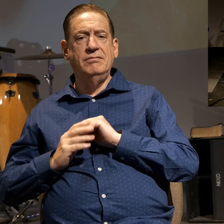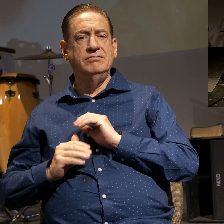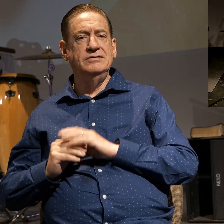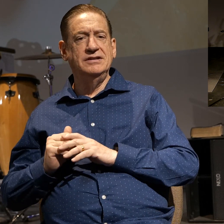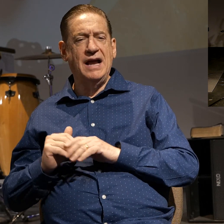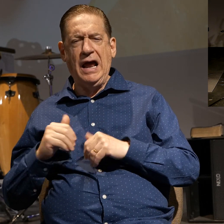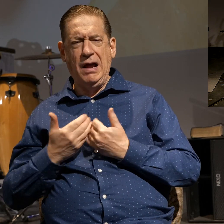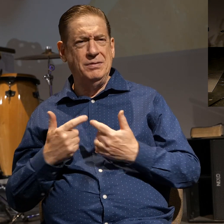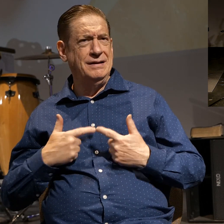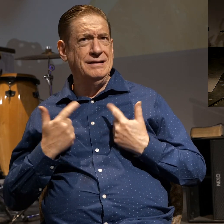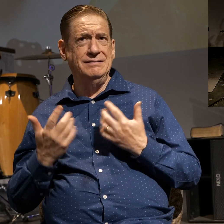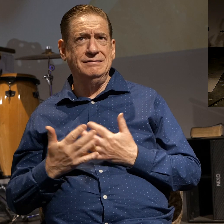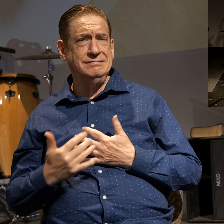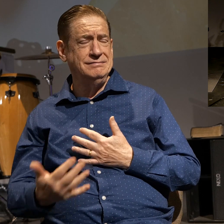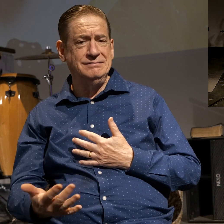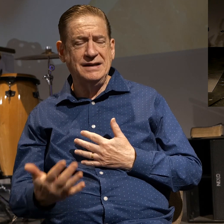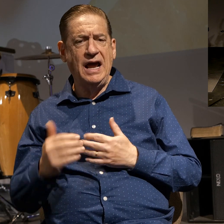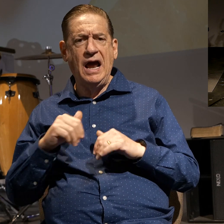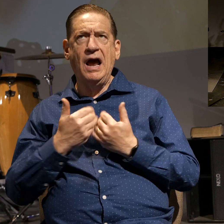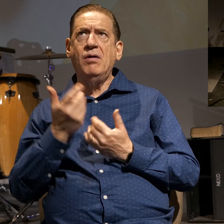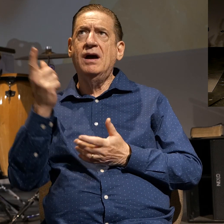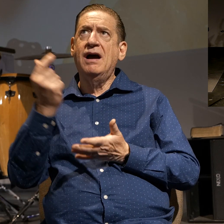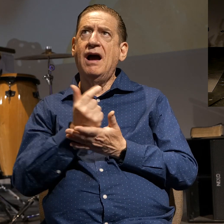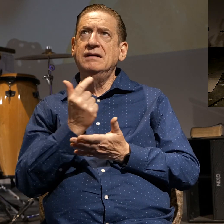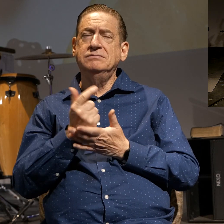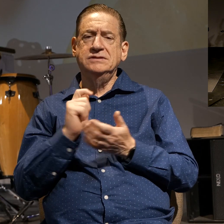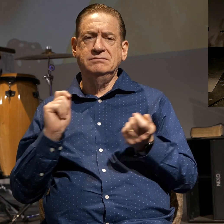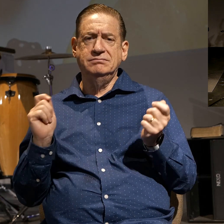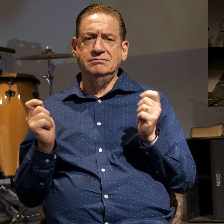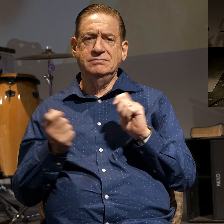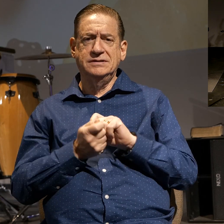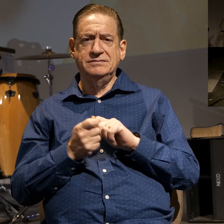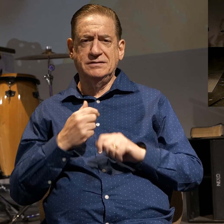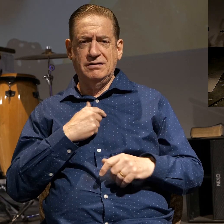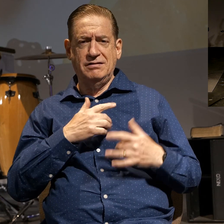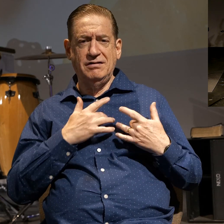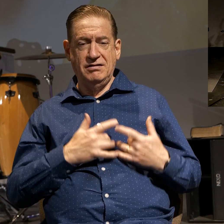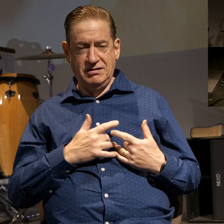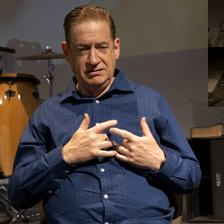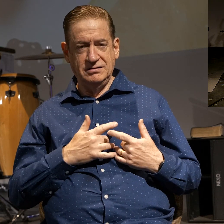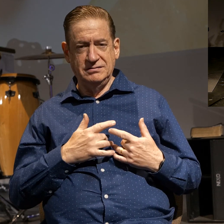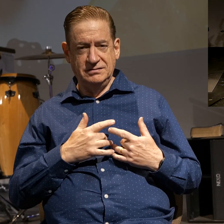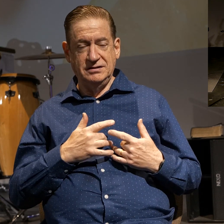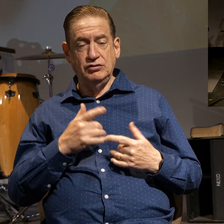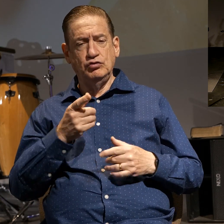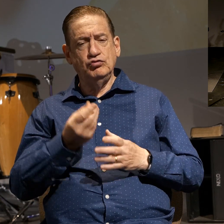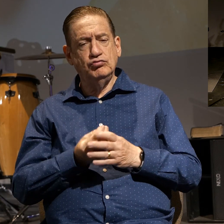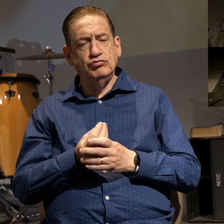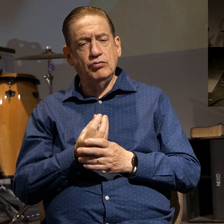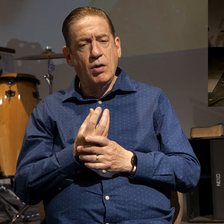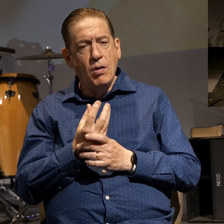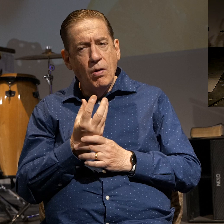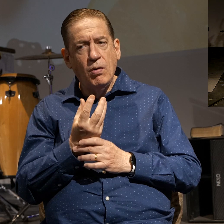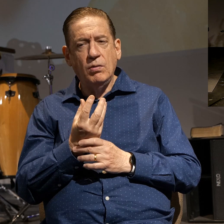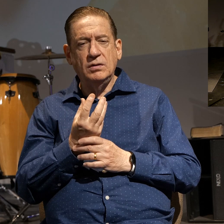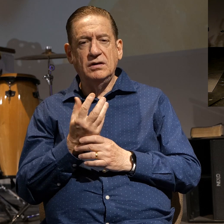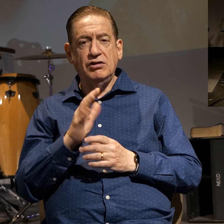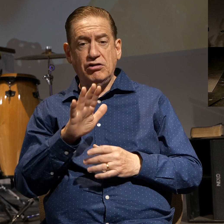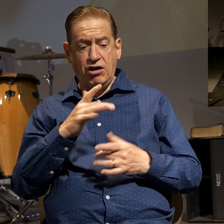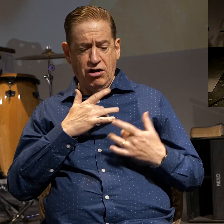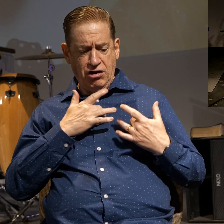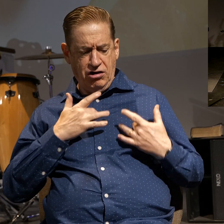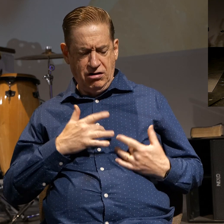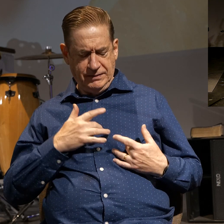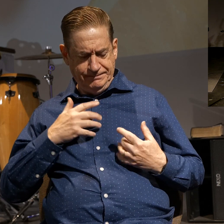the gospel supernaturally transforms our heart? This is it right here. Grow. Engage your heart. Reflect on why you